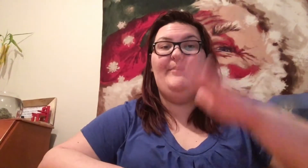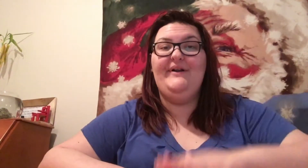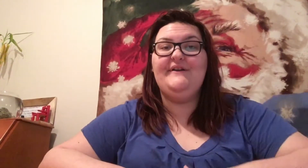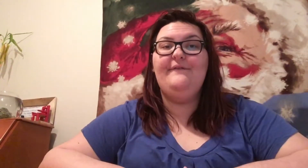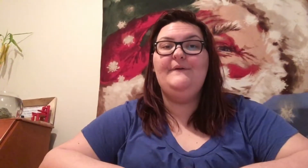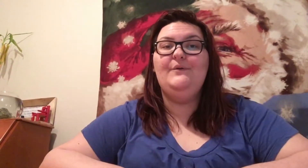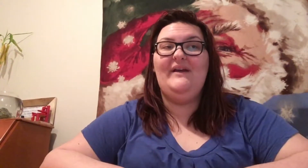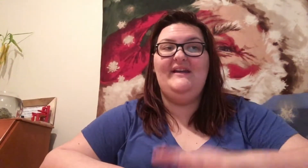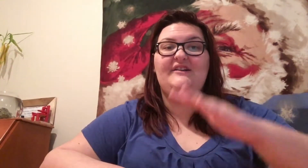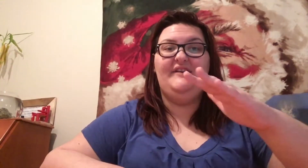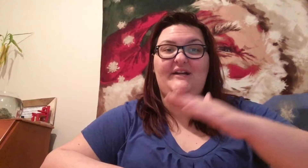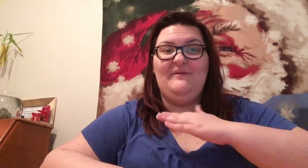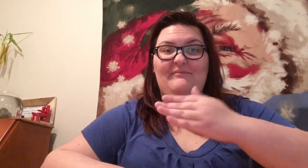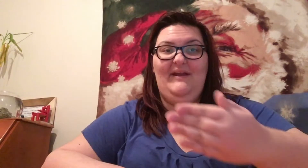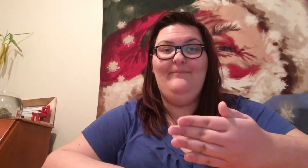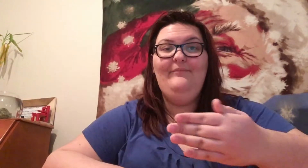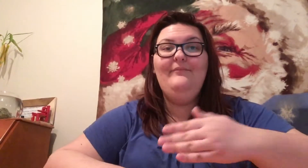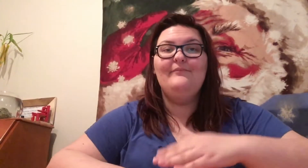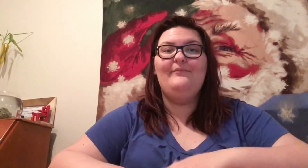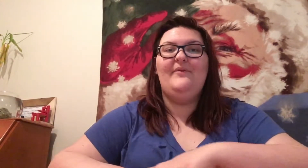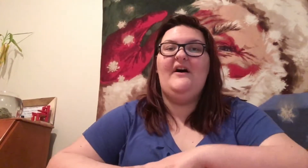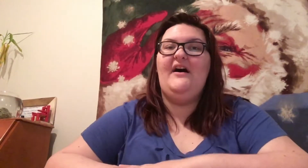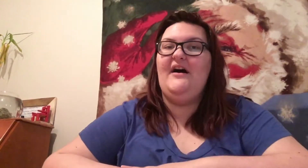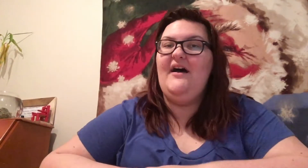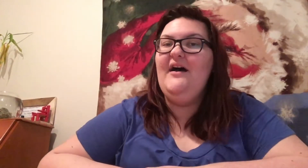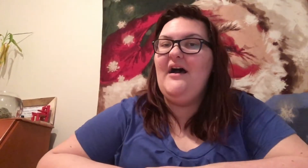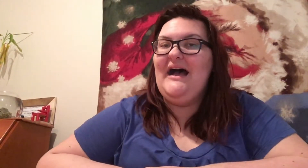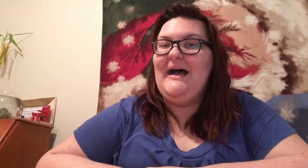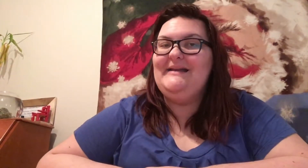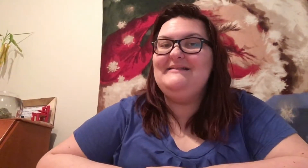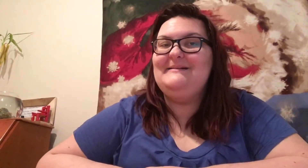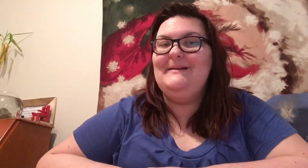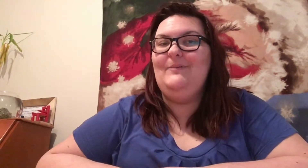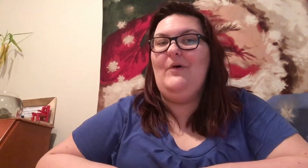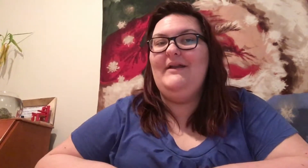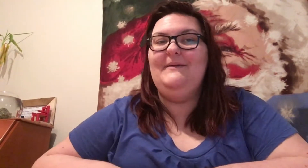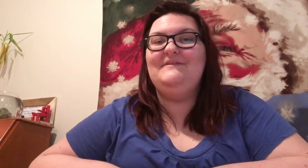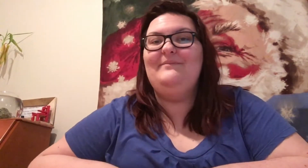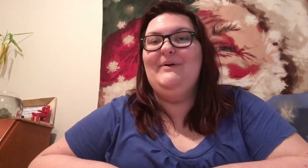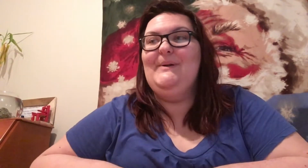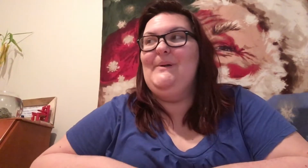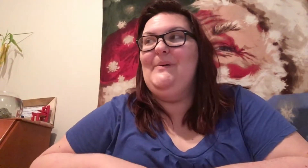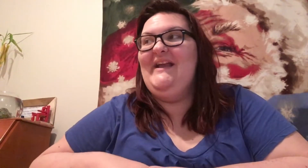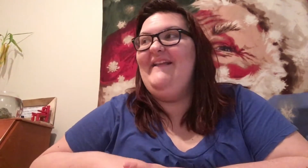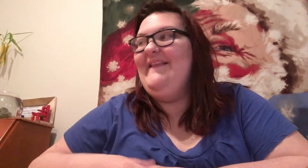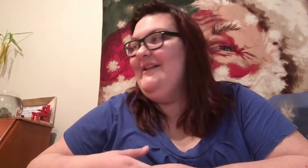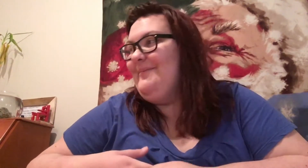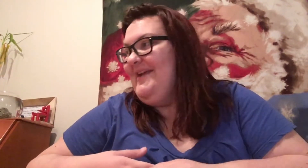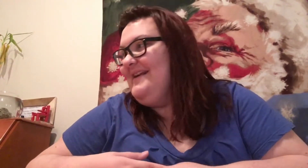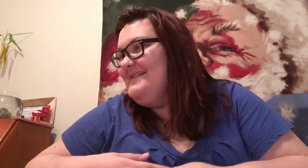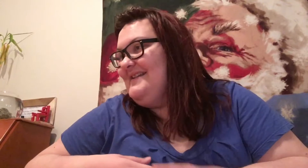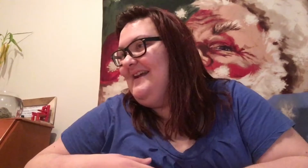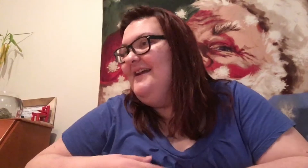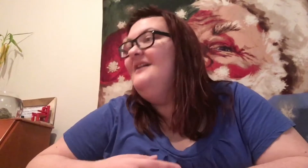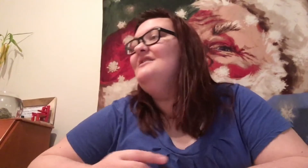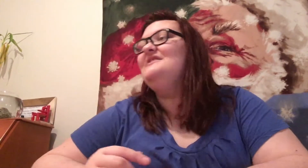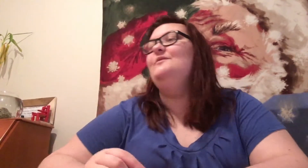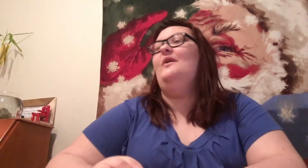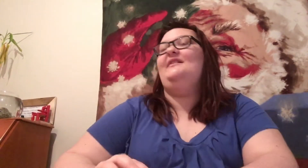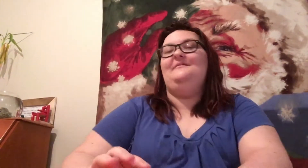Put your phone away. You're here with me. But I didn't want him to put it away a little bit because I didn't want him